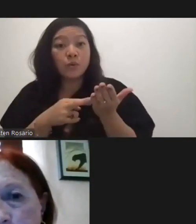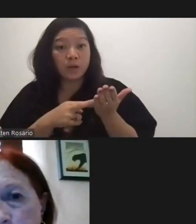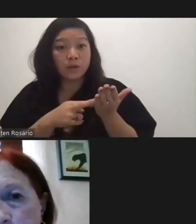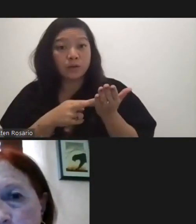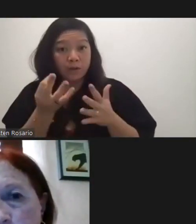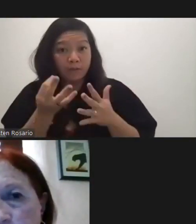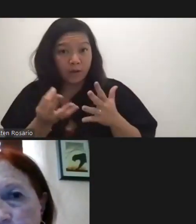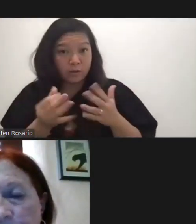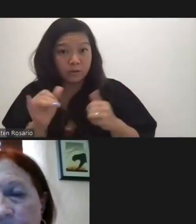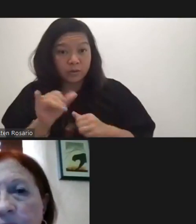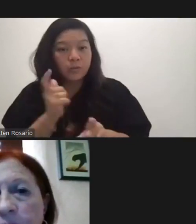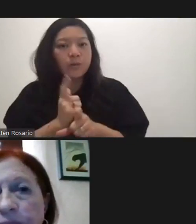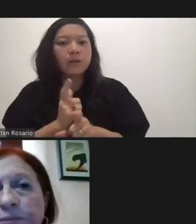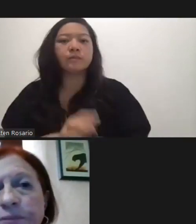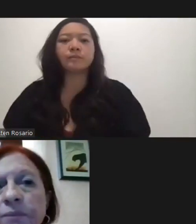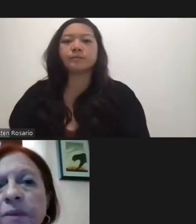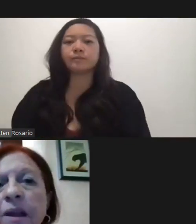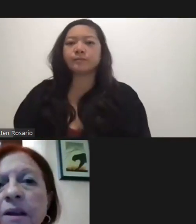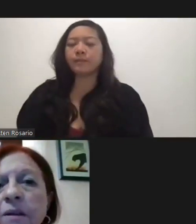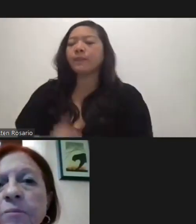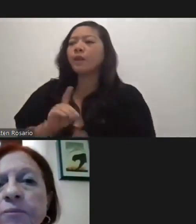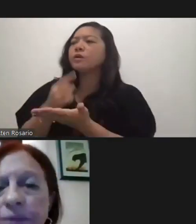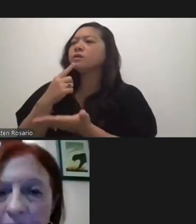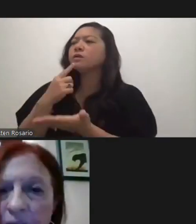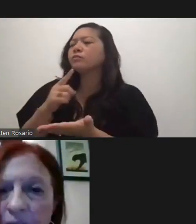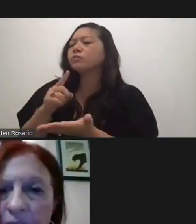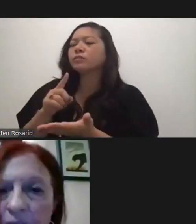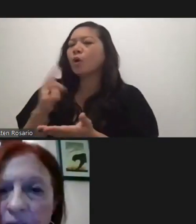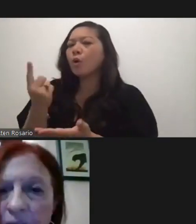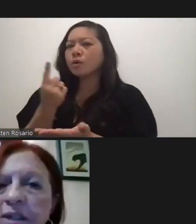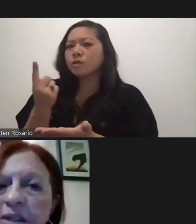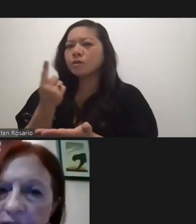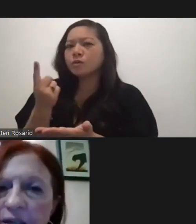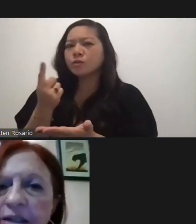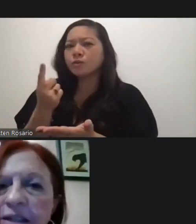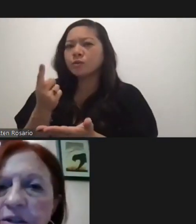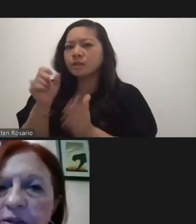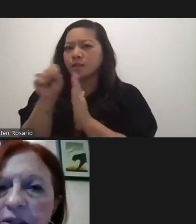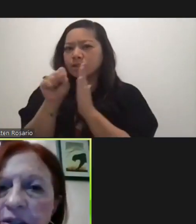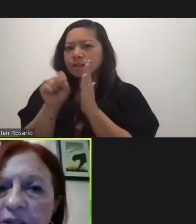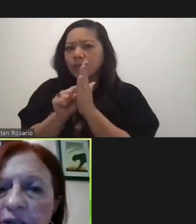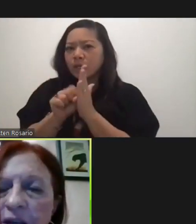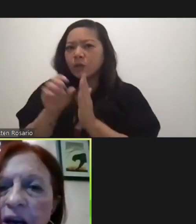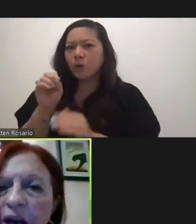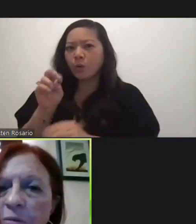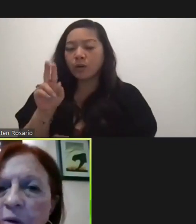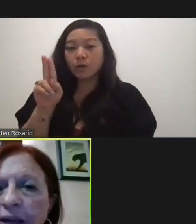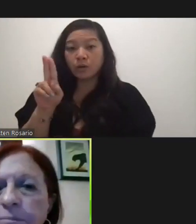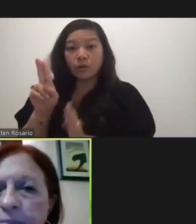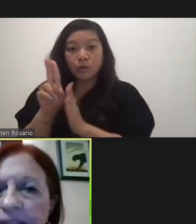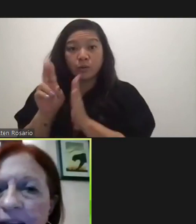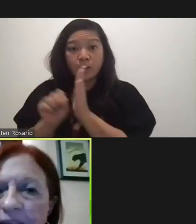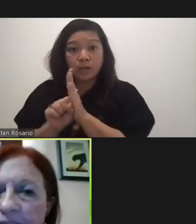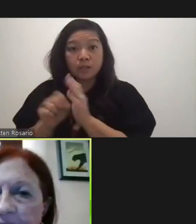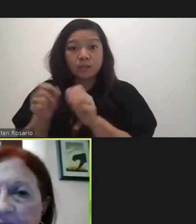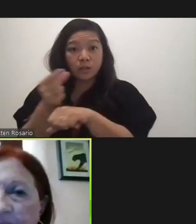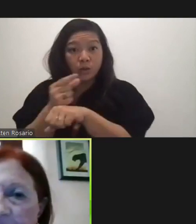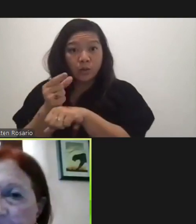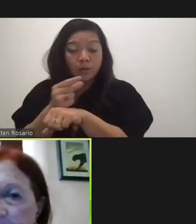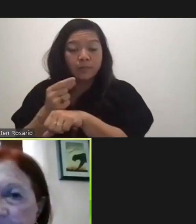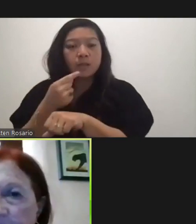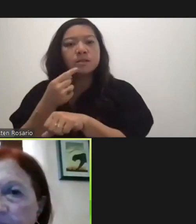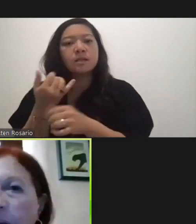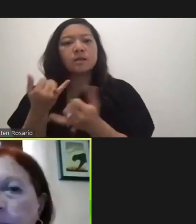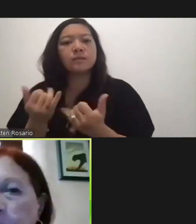is only specific to the state or territory. And so, can't see each other. Understood. What I'm saying is